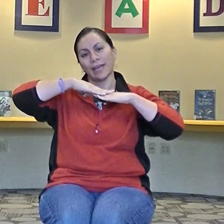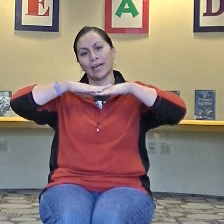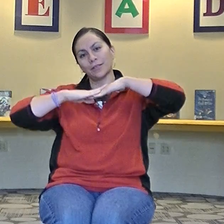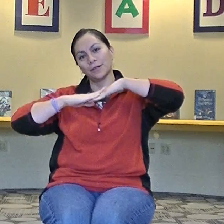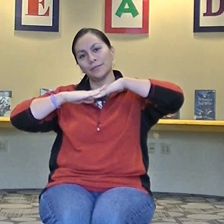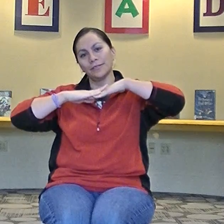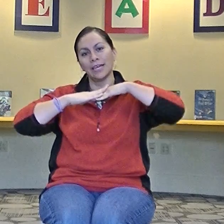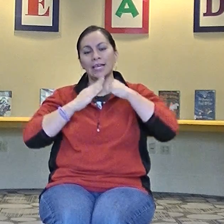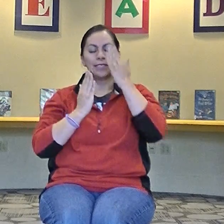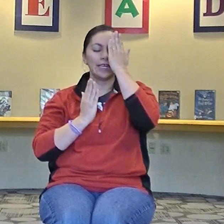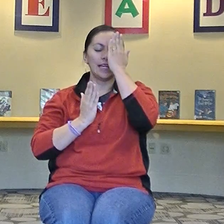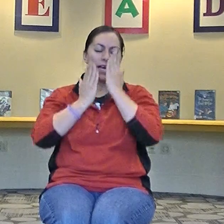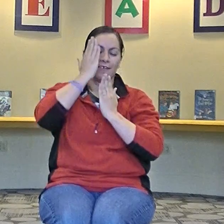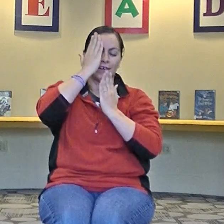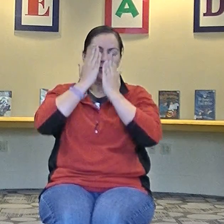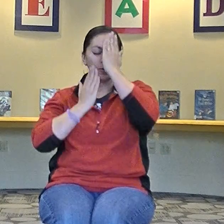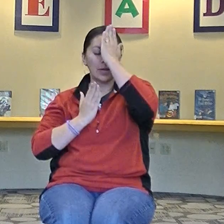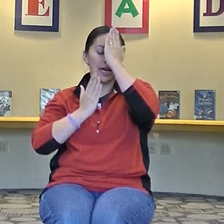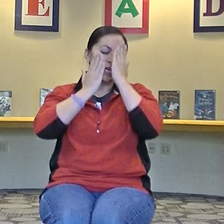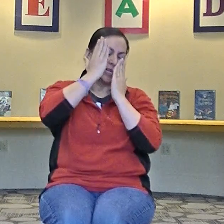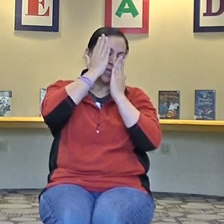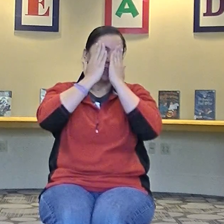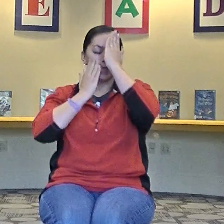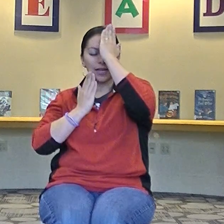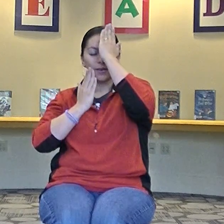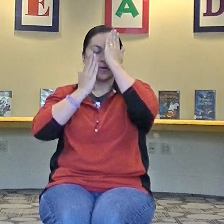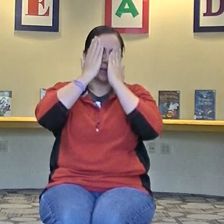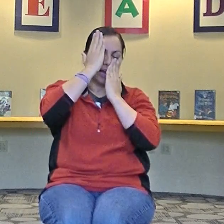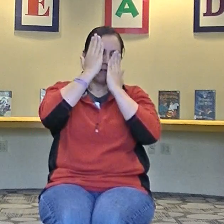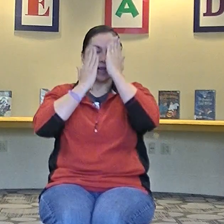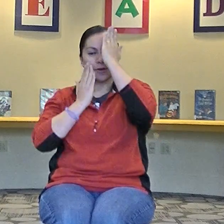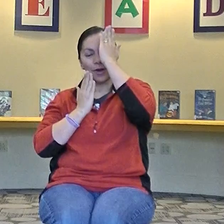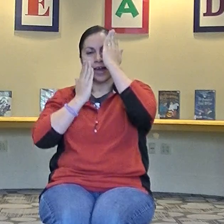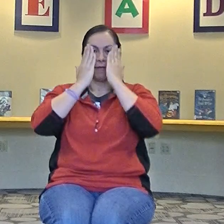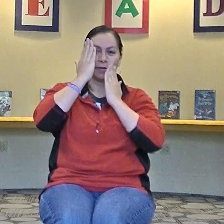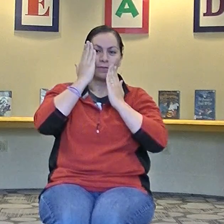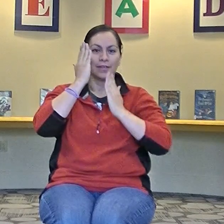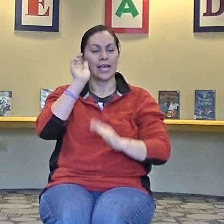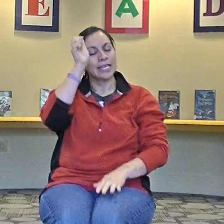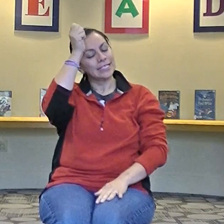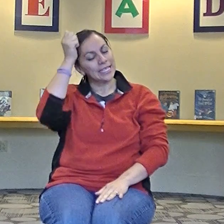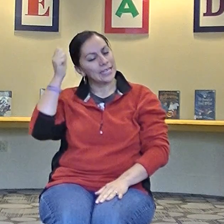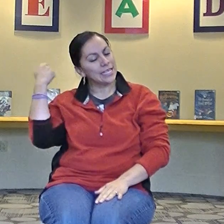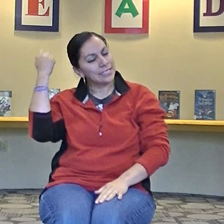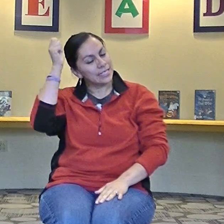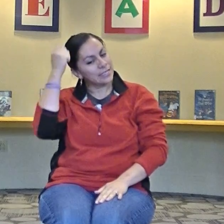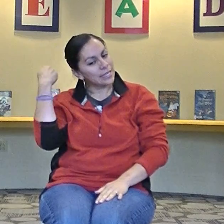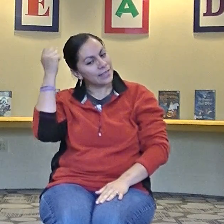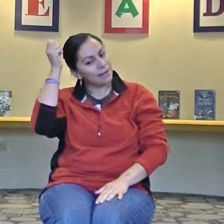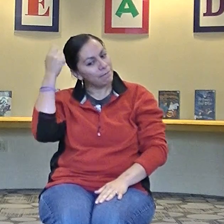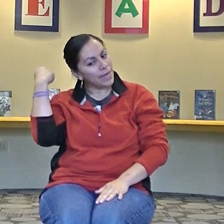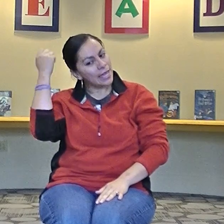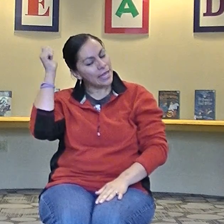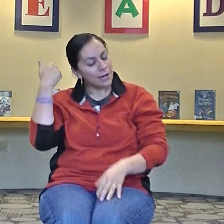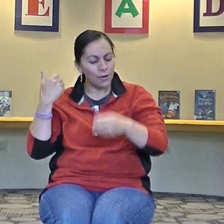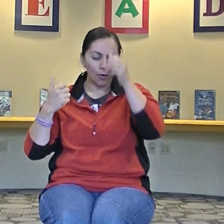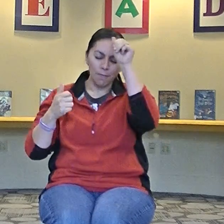cartón. Se lava su carita con agua y con jabón. Se desenreda el pelo con